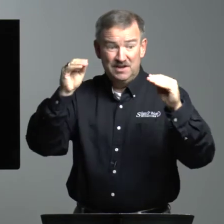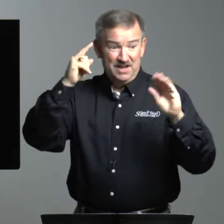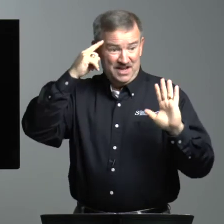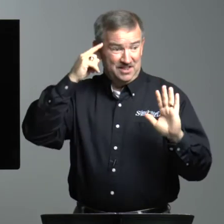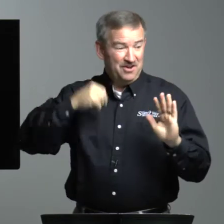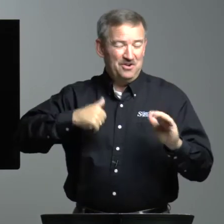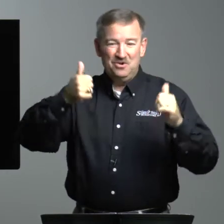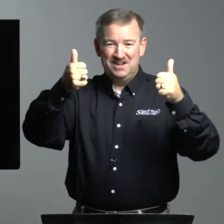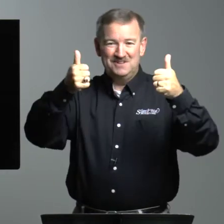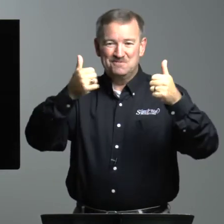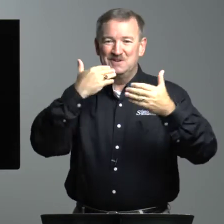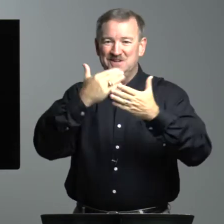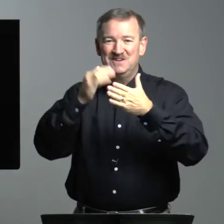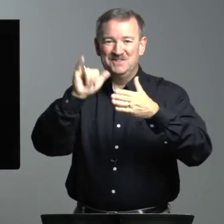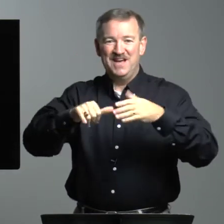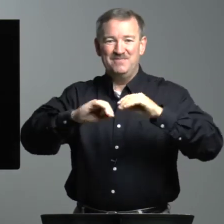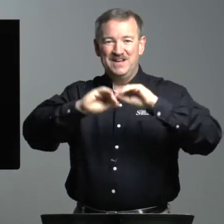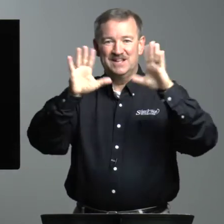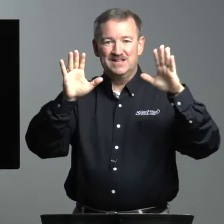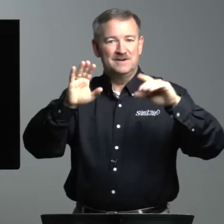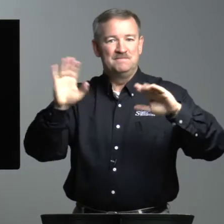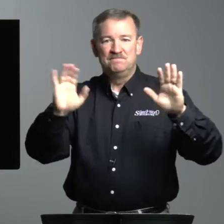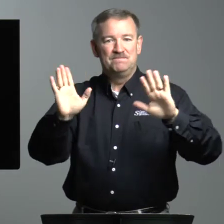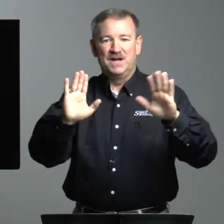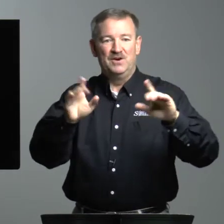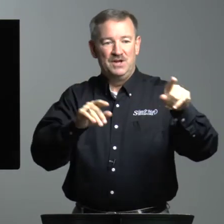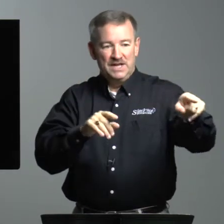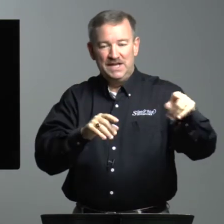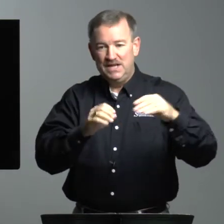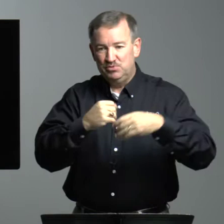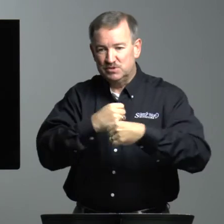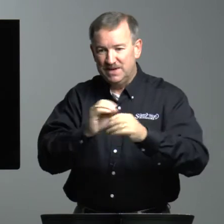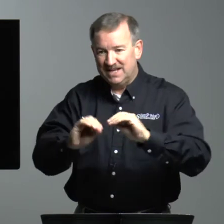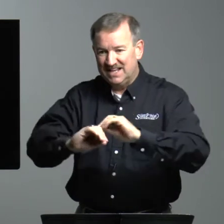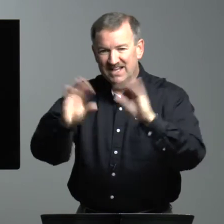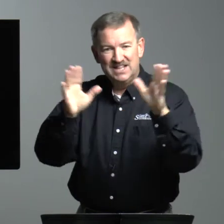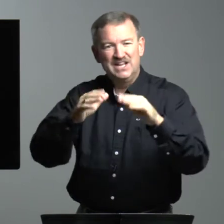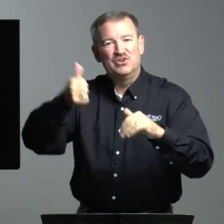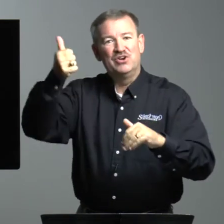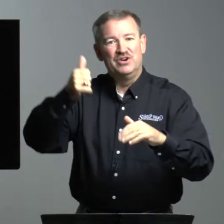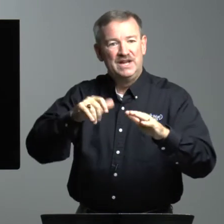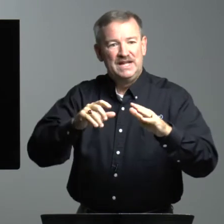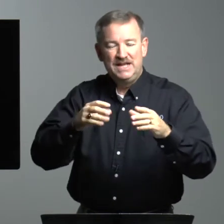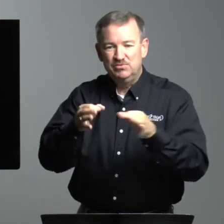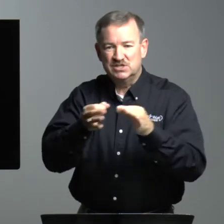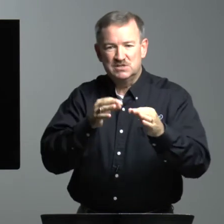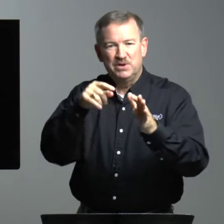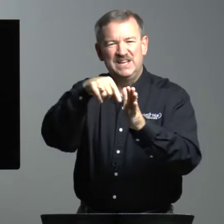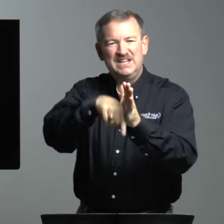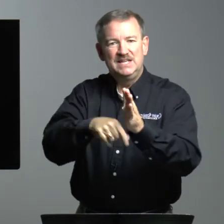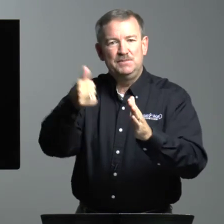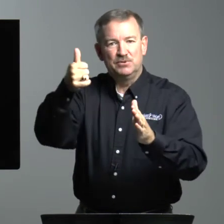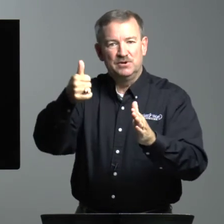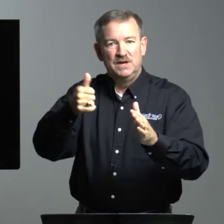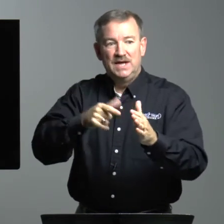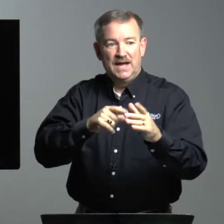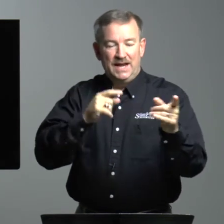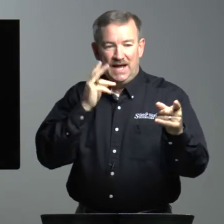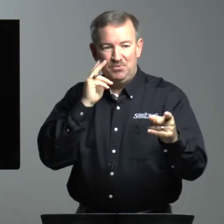and thought, oh, I did pretty good on that. Made it clear. No, he was making it clearer. He was explaining it deeper. And I